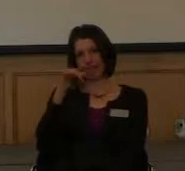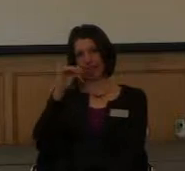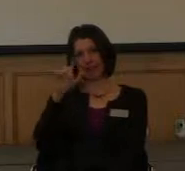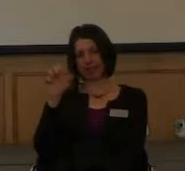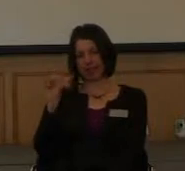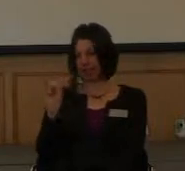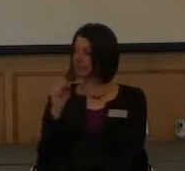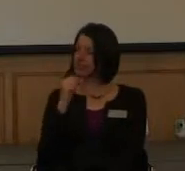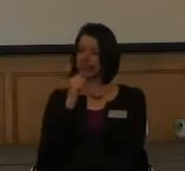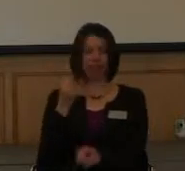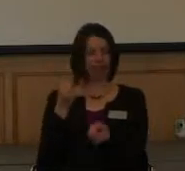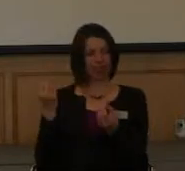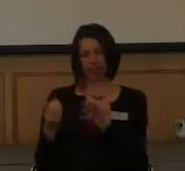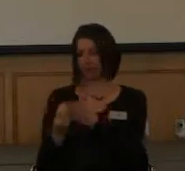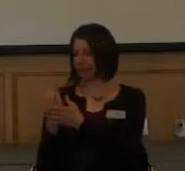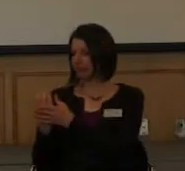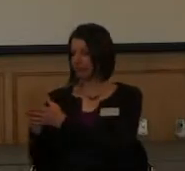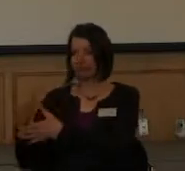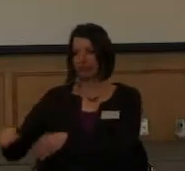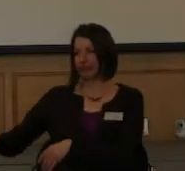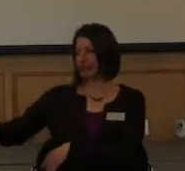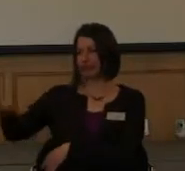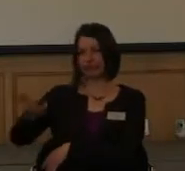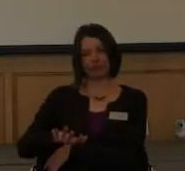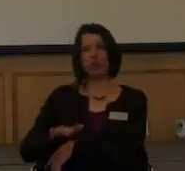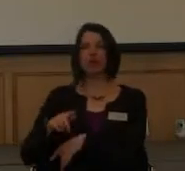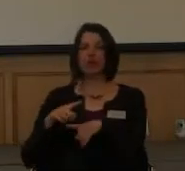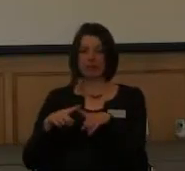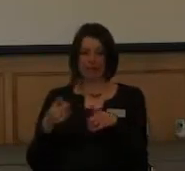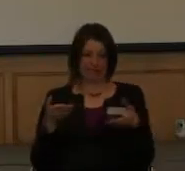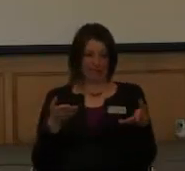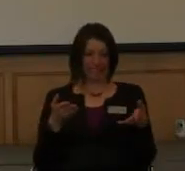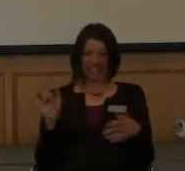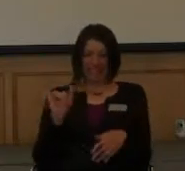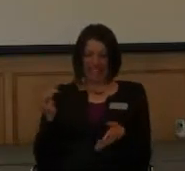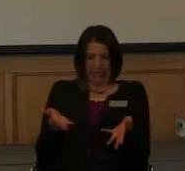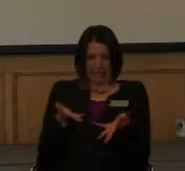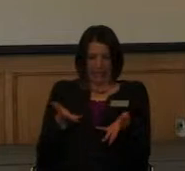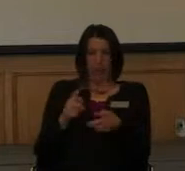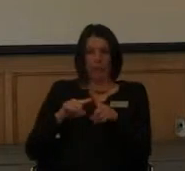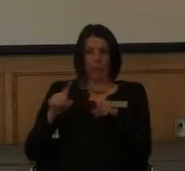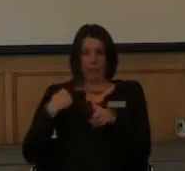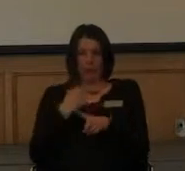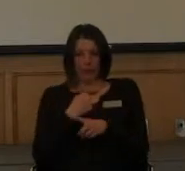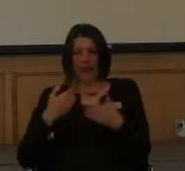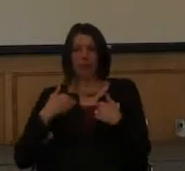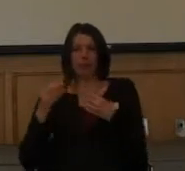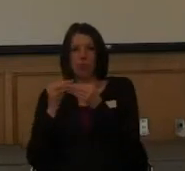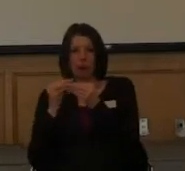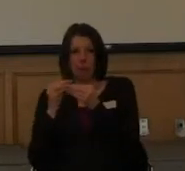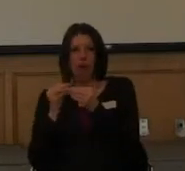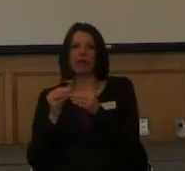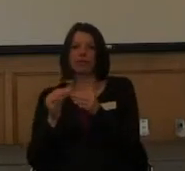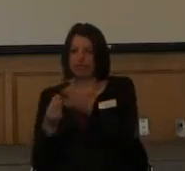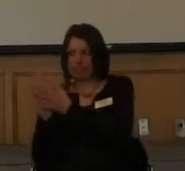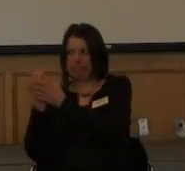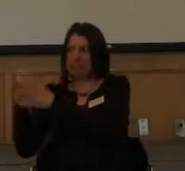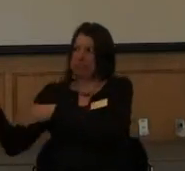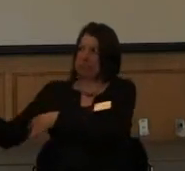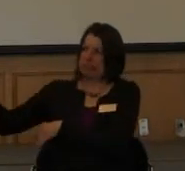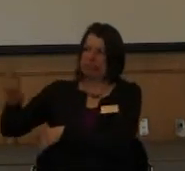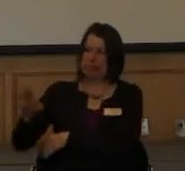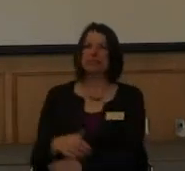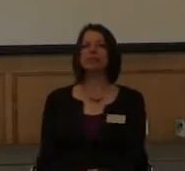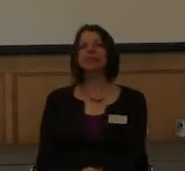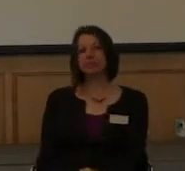And not a lot grows there. It's kind of like here, but we have a little bit more vegetation. A lot of senior trees, a lot of cottonwoods because they have the long tap